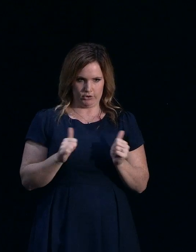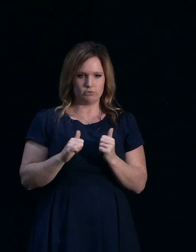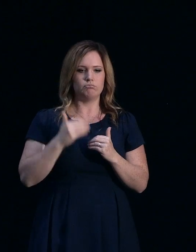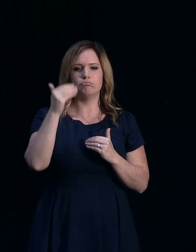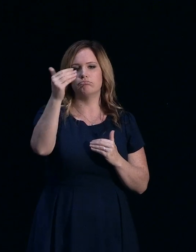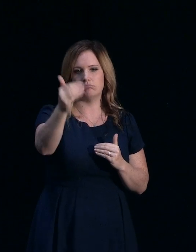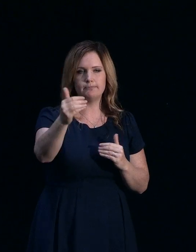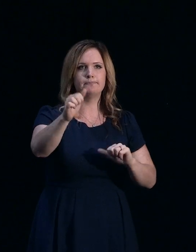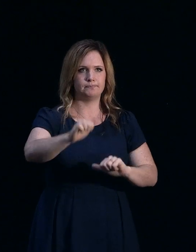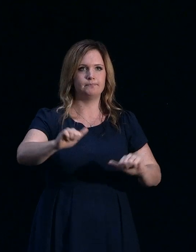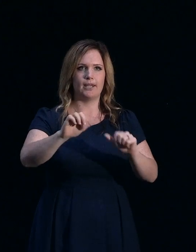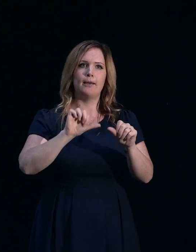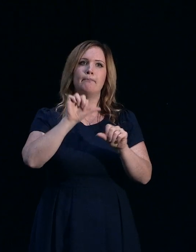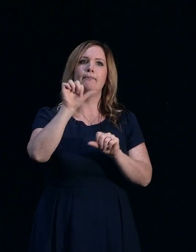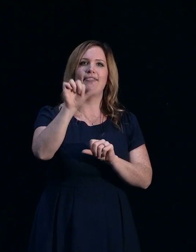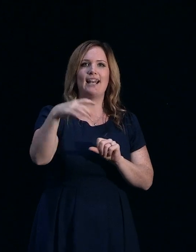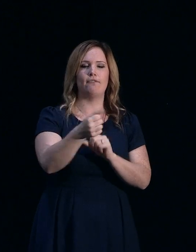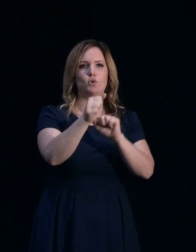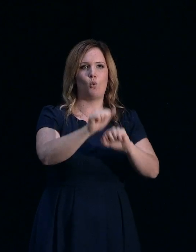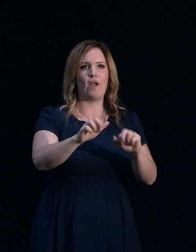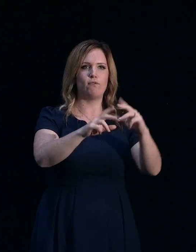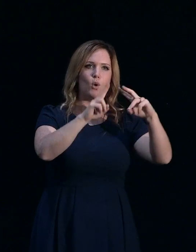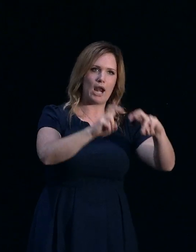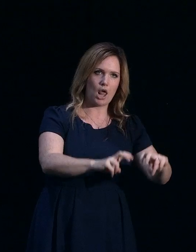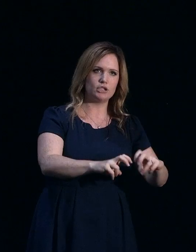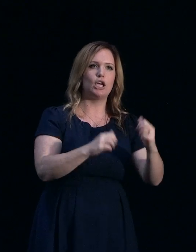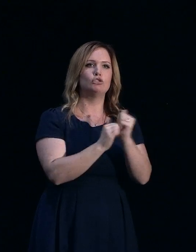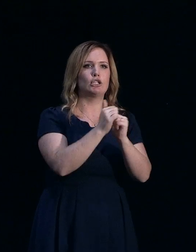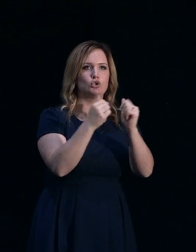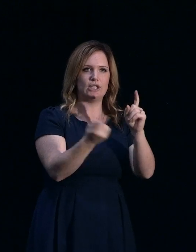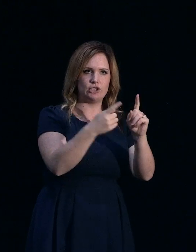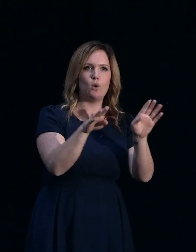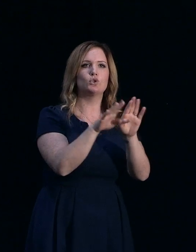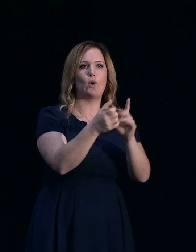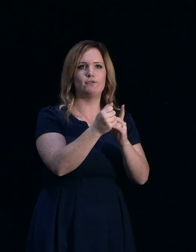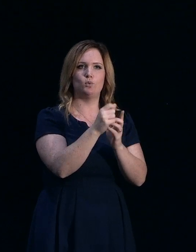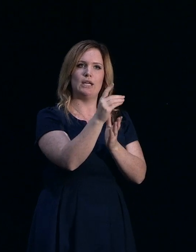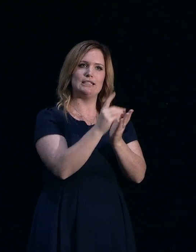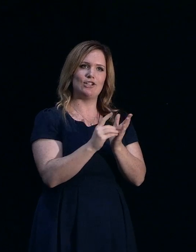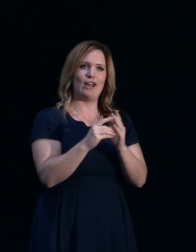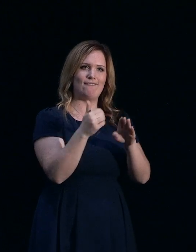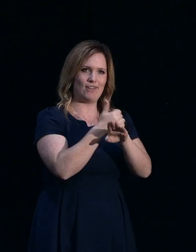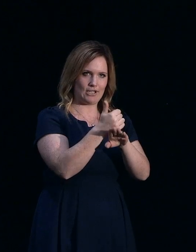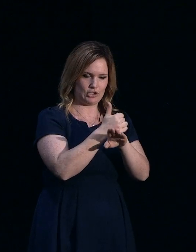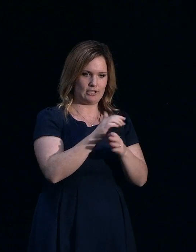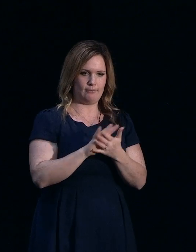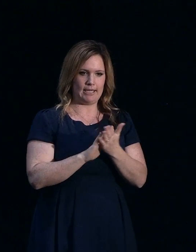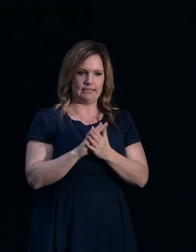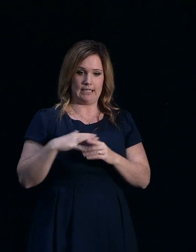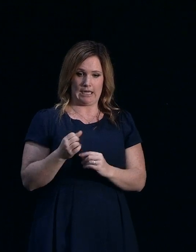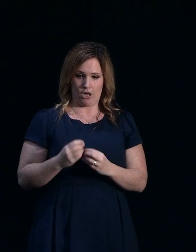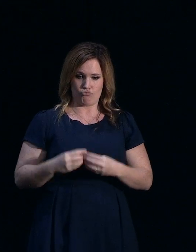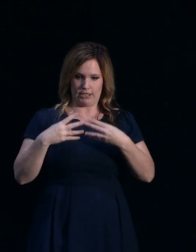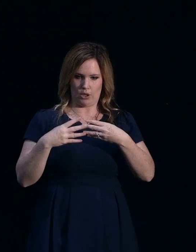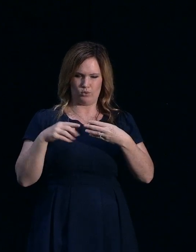But it then needs to be analysed and go to a structural engineer to design the foundations. So the initial results that come back